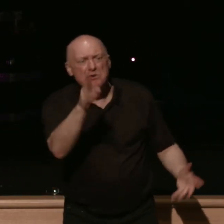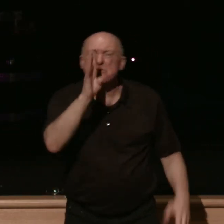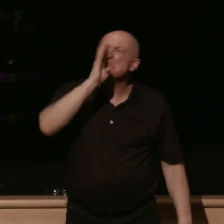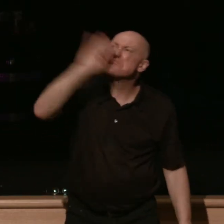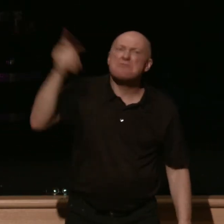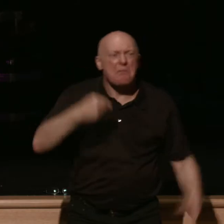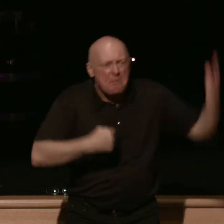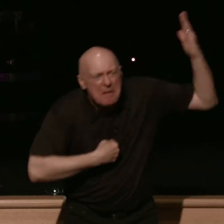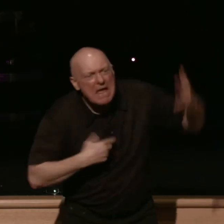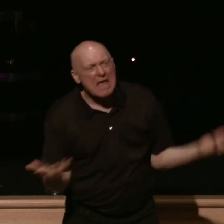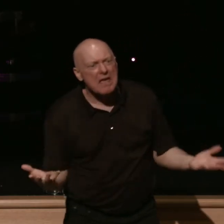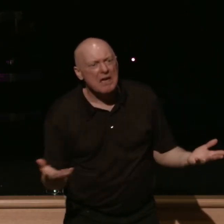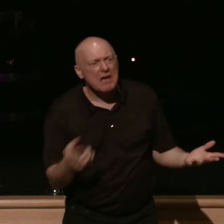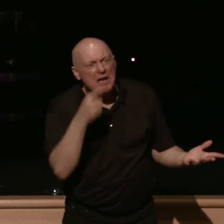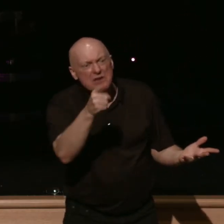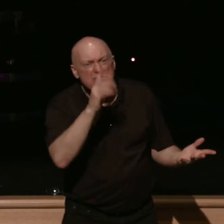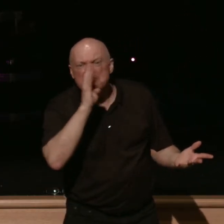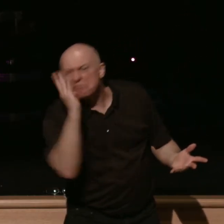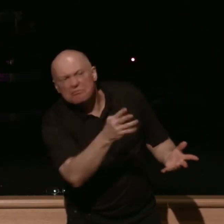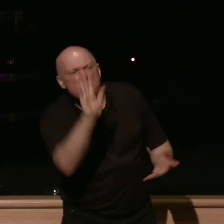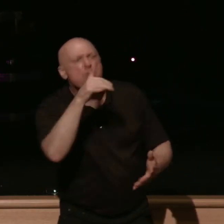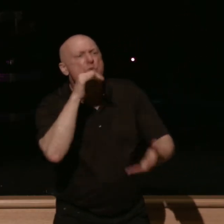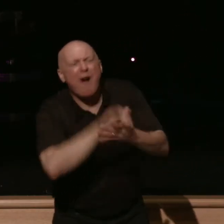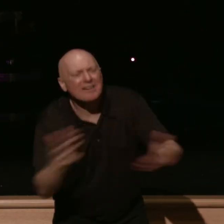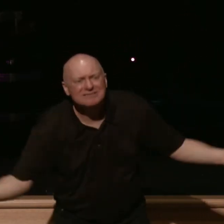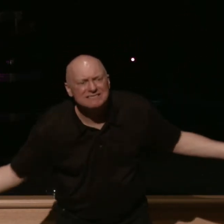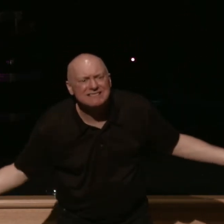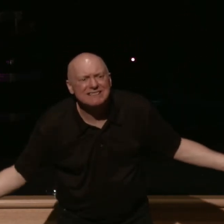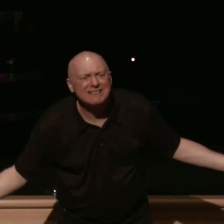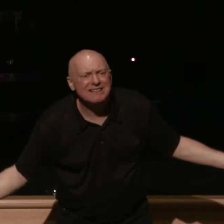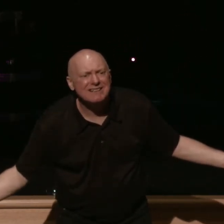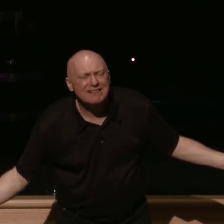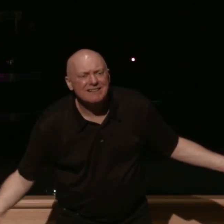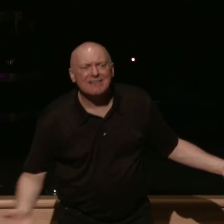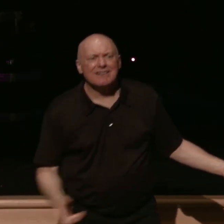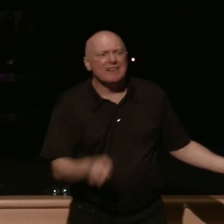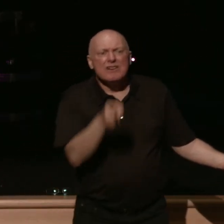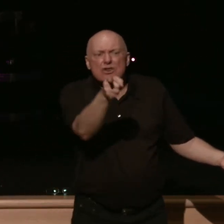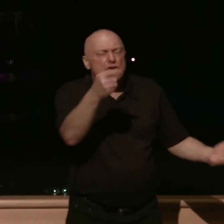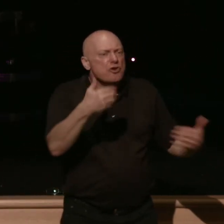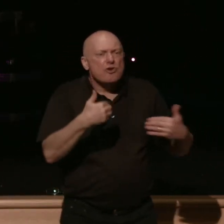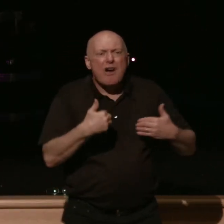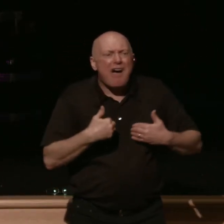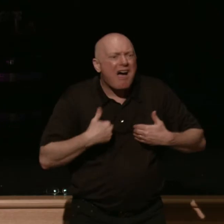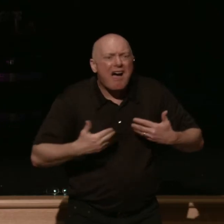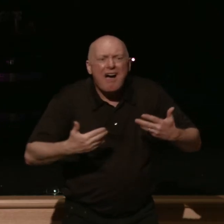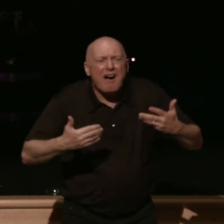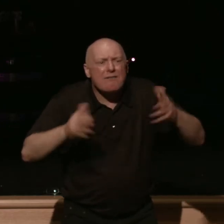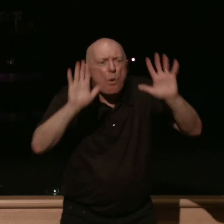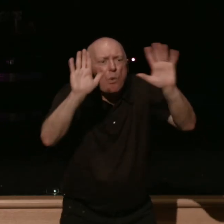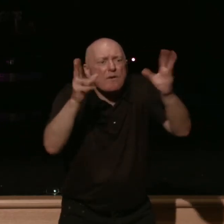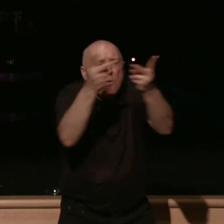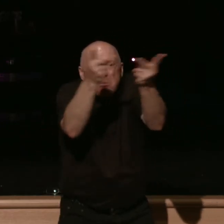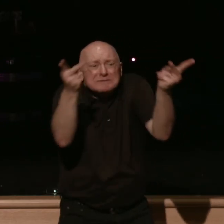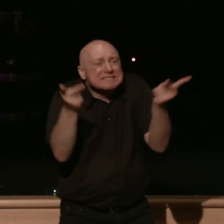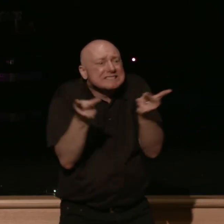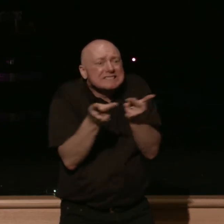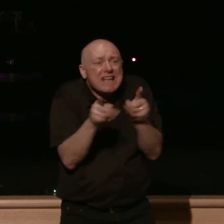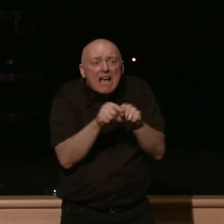and you've turned against your wives. You've had this great and privileged position, and you've polluted it.